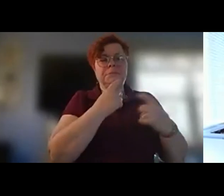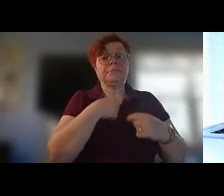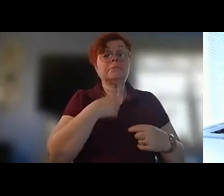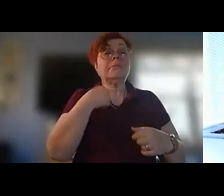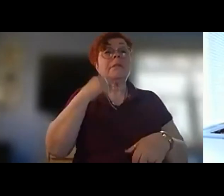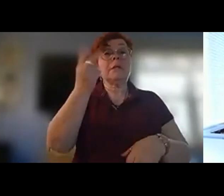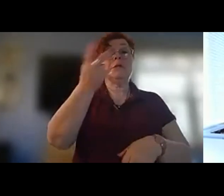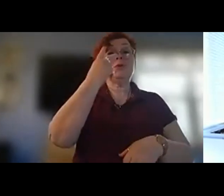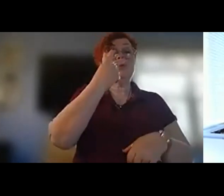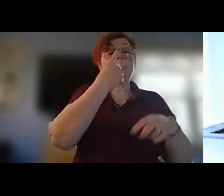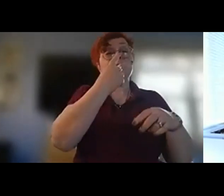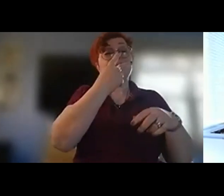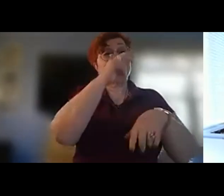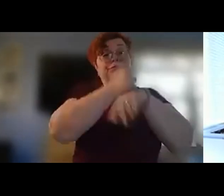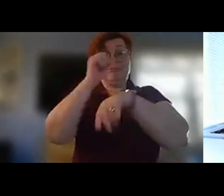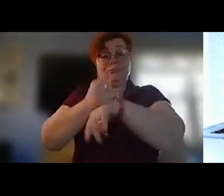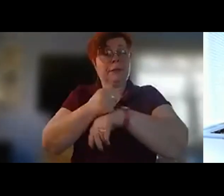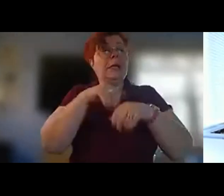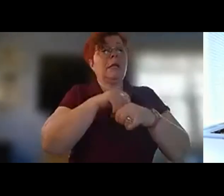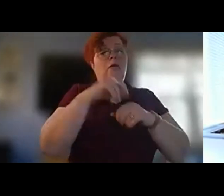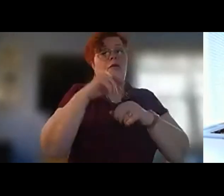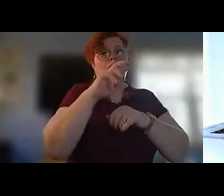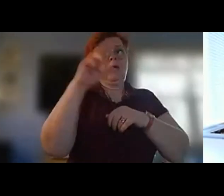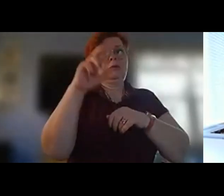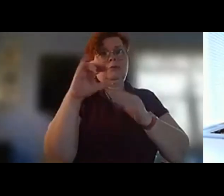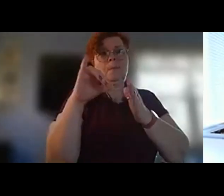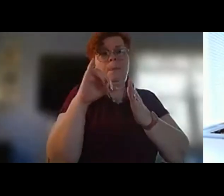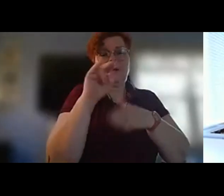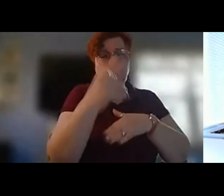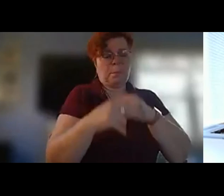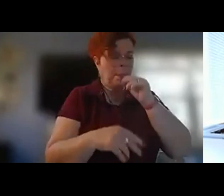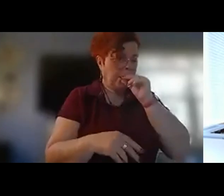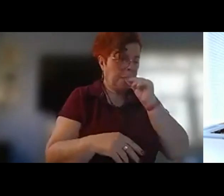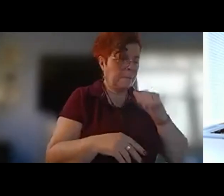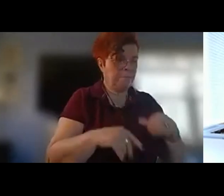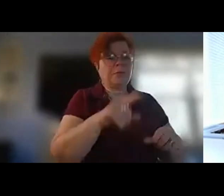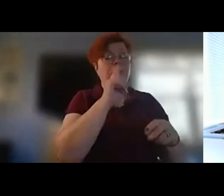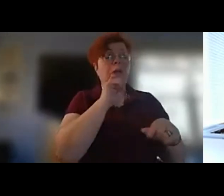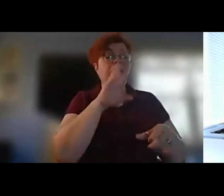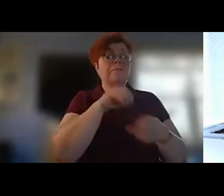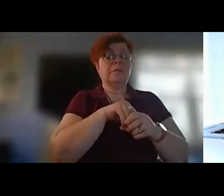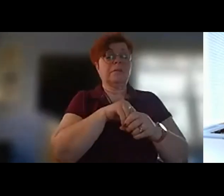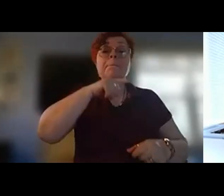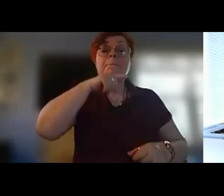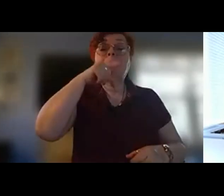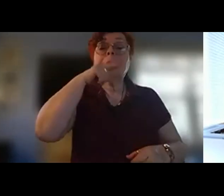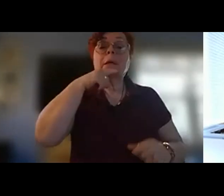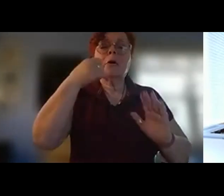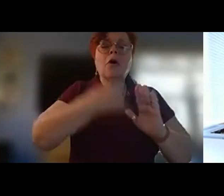at least two but two that i was involved in that involved public art in the streets and the first one was so fun